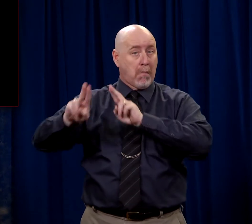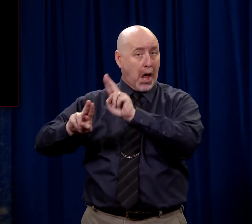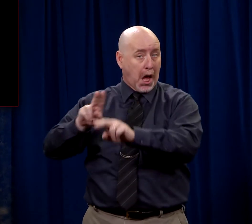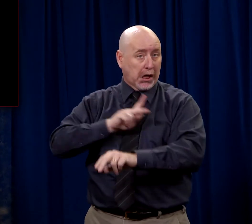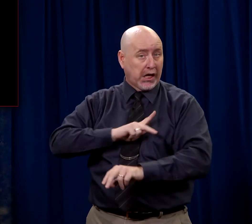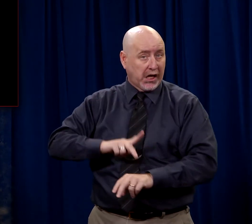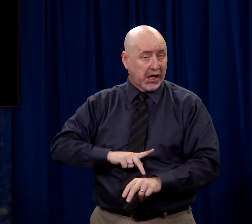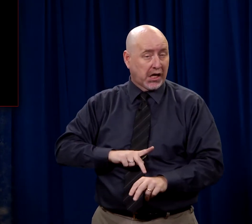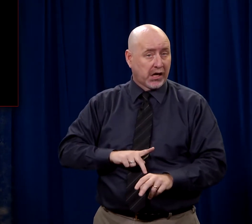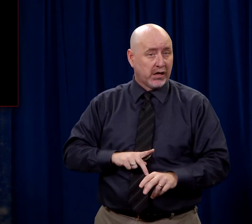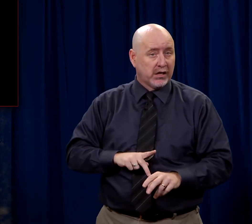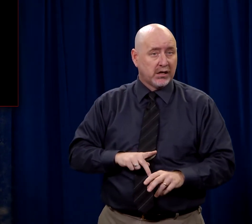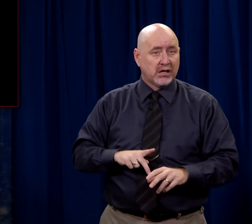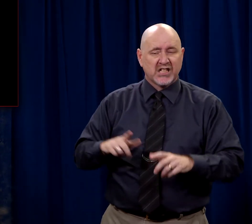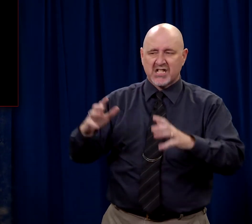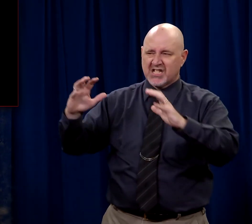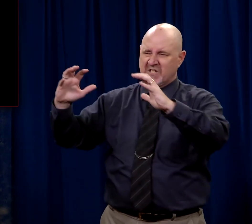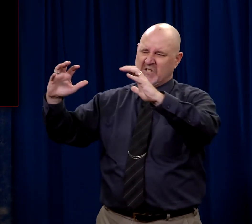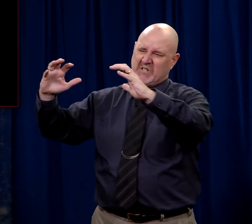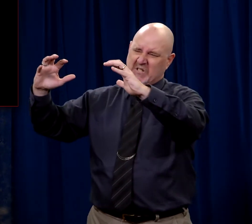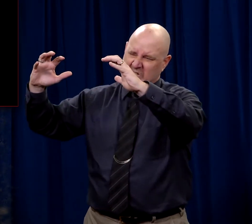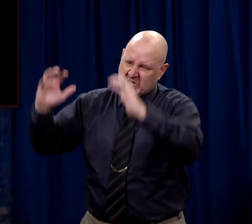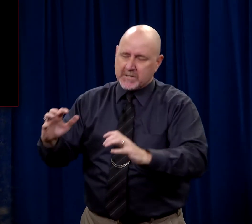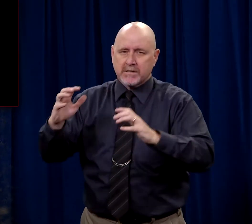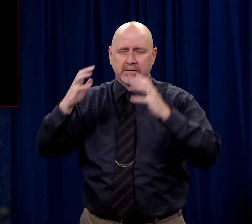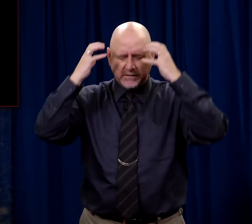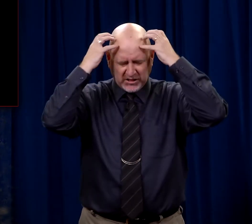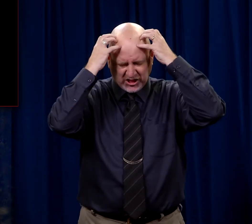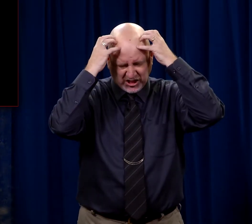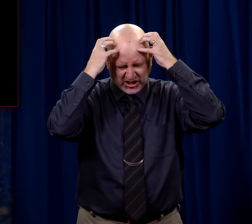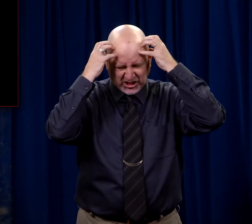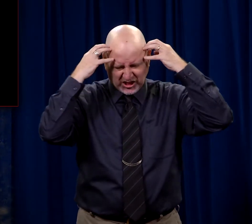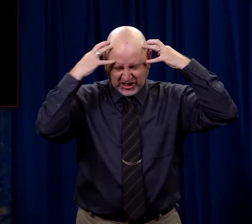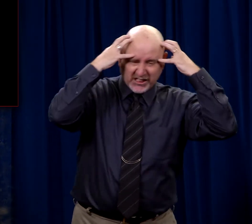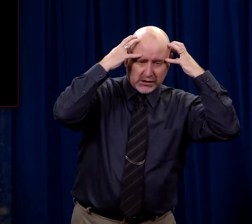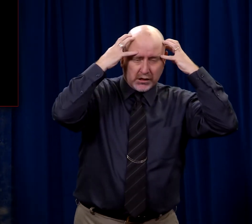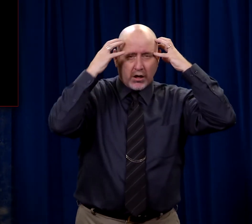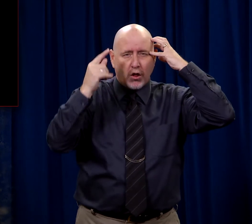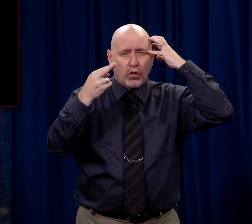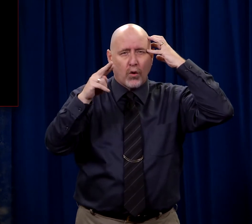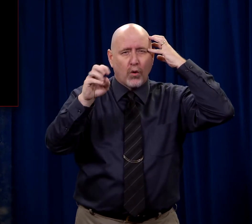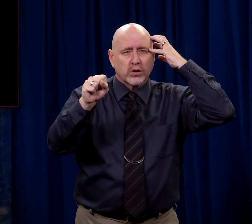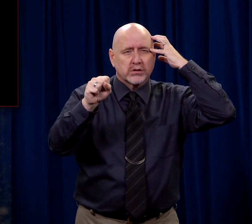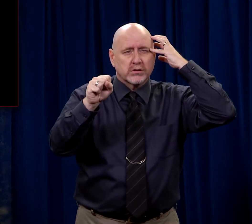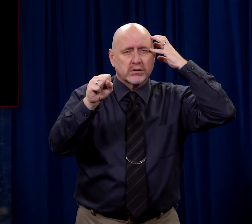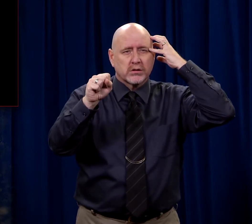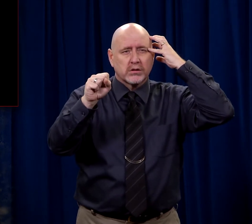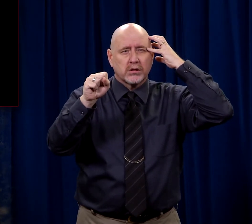were going to mock him as a king and force this down on his head. And then they